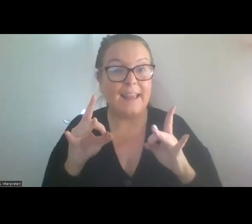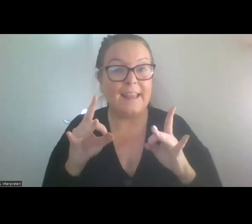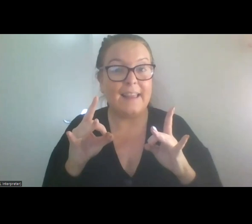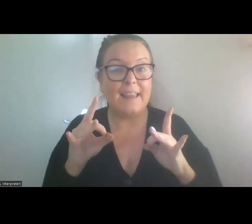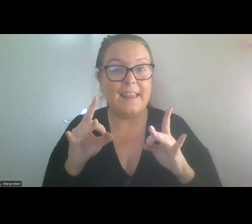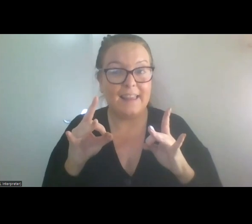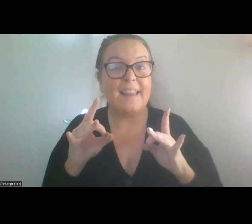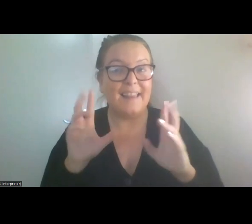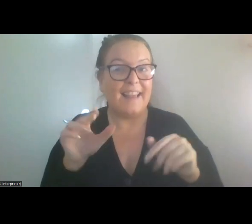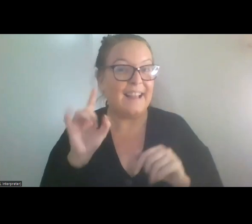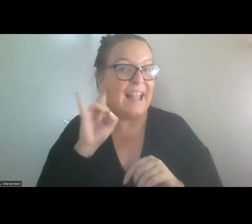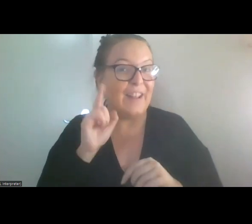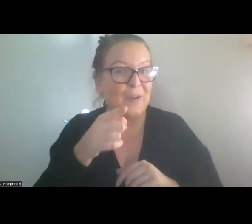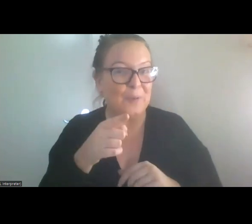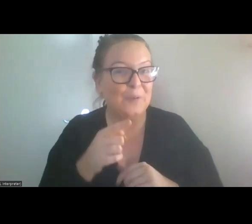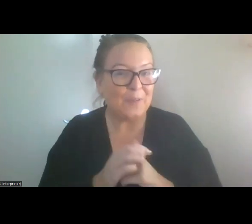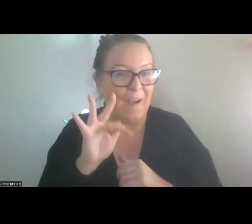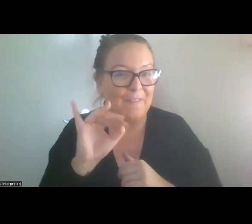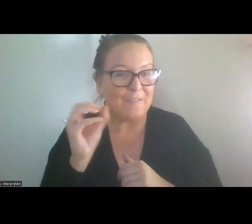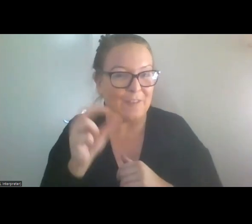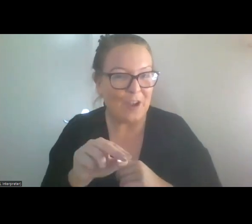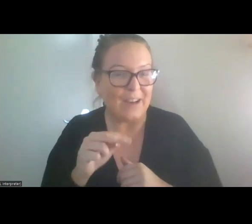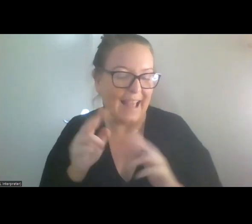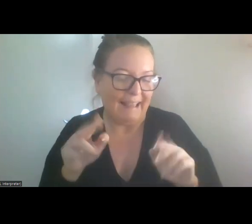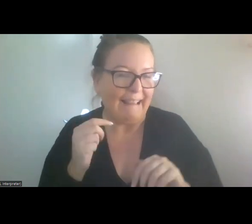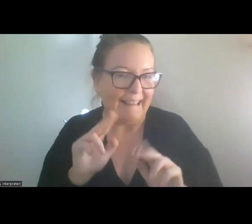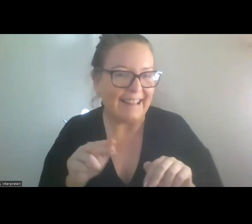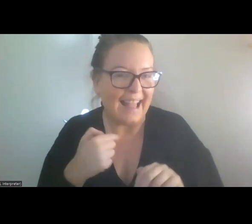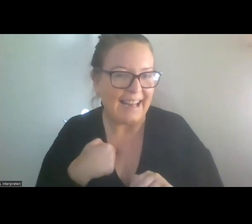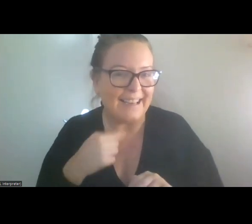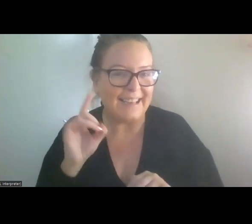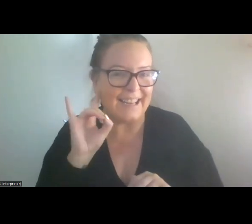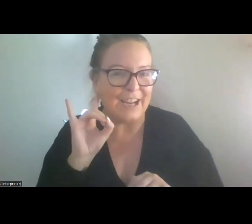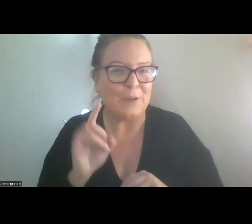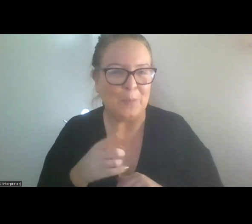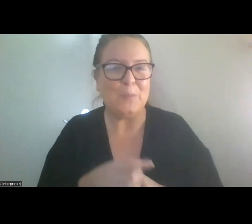I can hear you loud and clear, Fionn. I can indeed. Great.